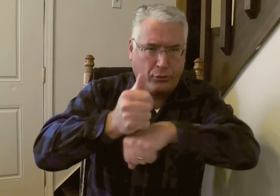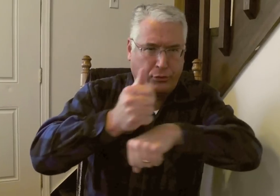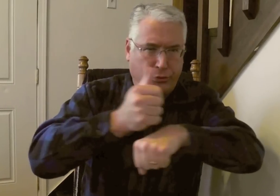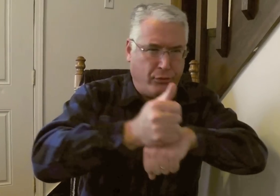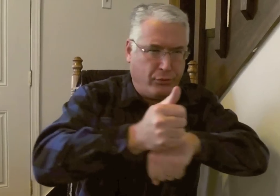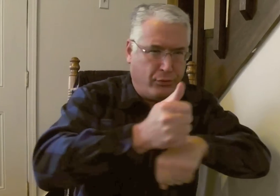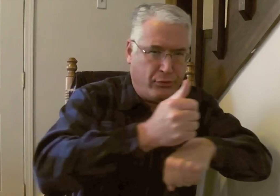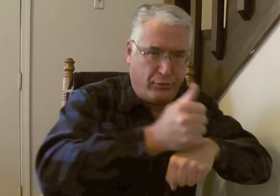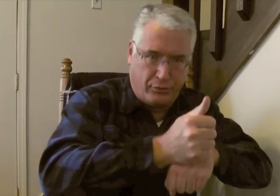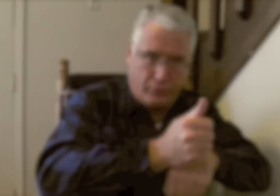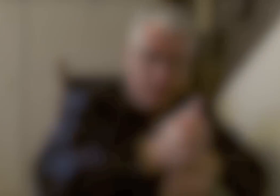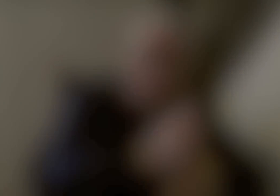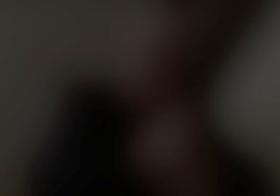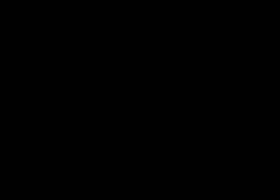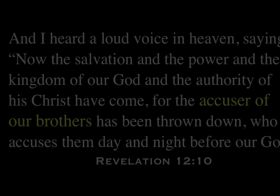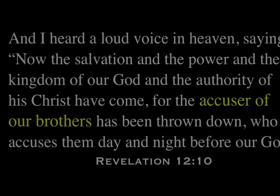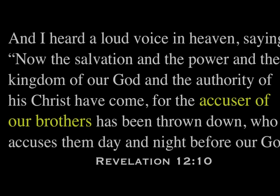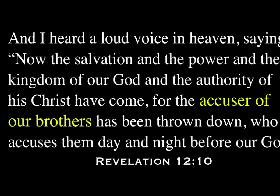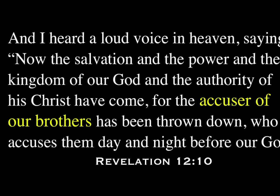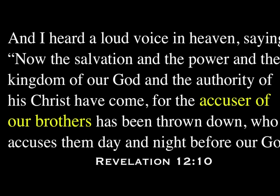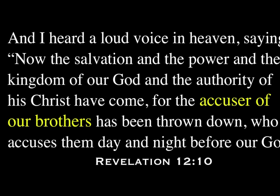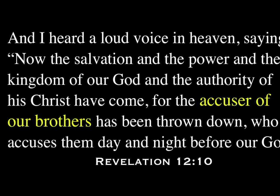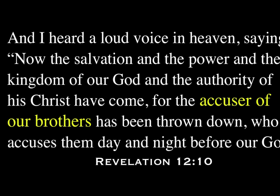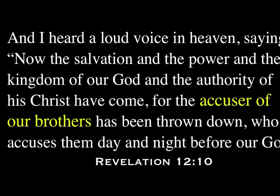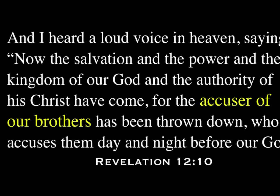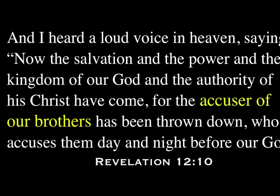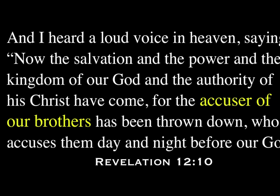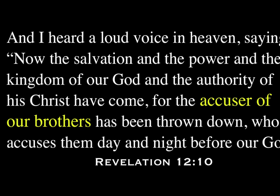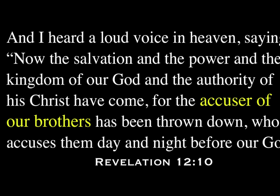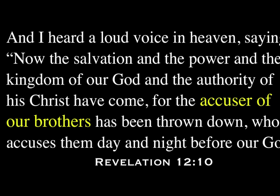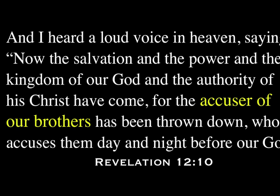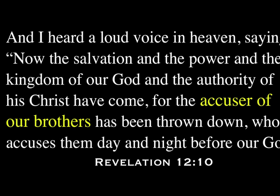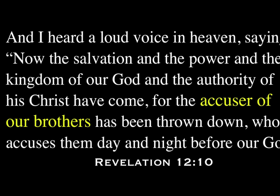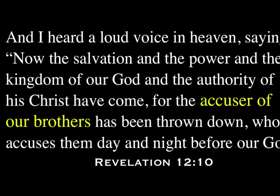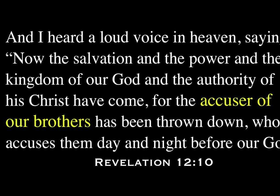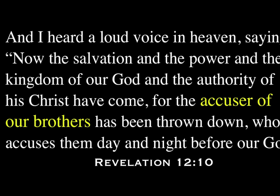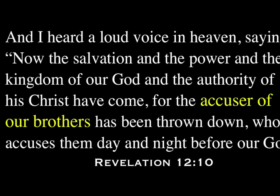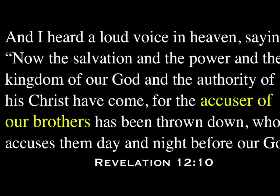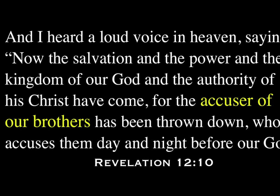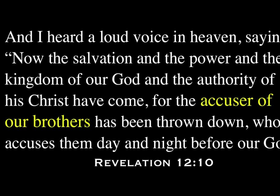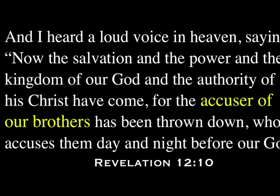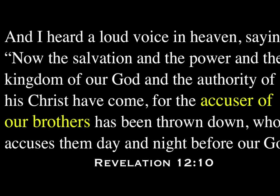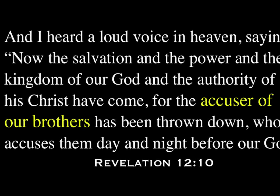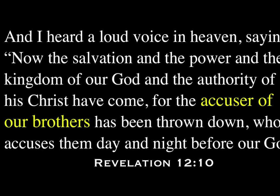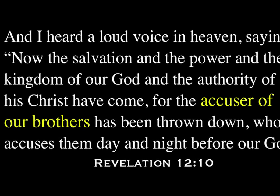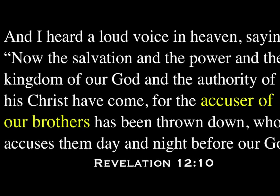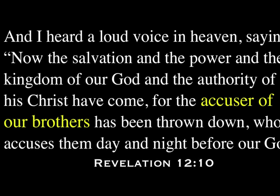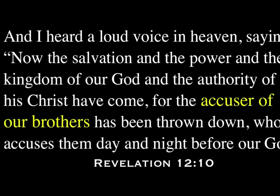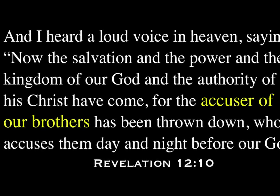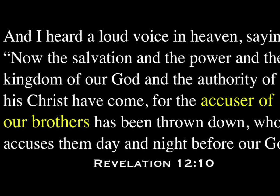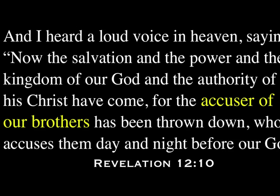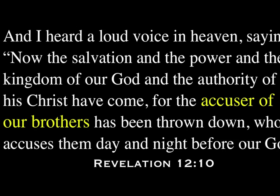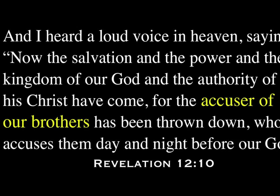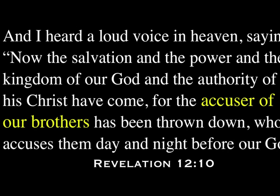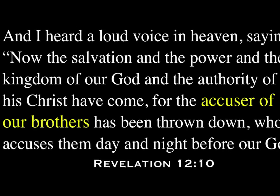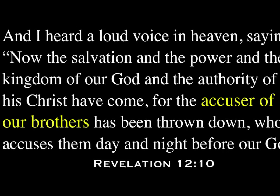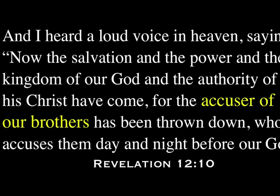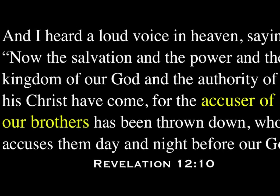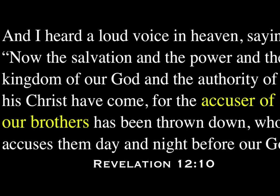lies into our minds. And I heard a loud voice in heaven saying, Now the salvation and the power and the kingdom of our God and